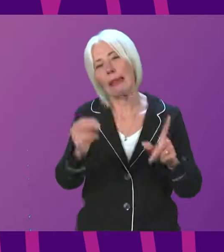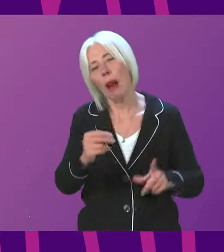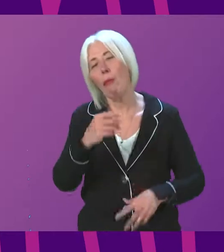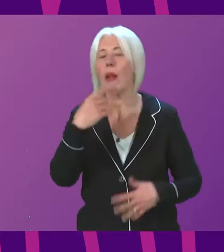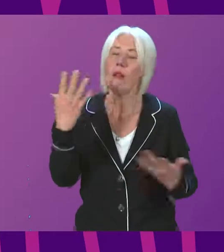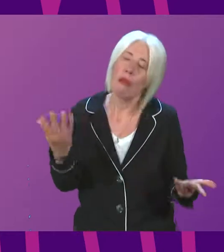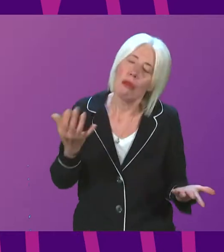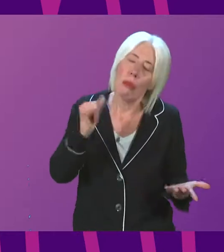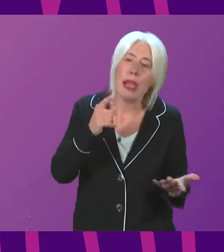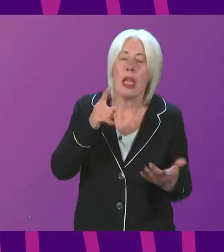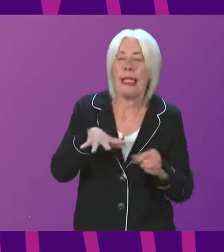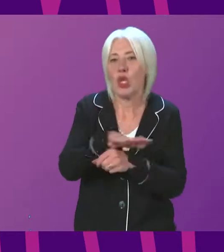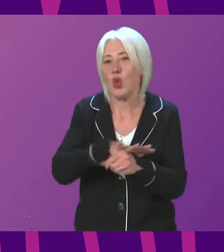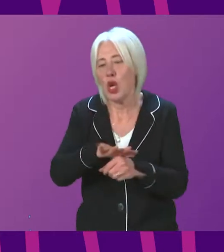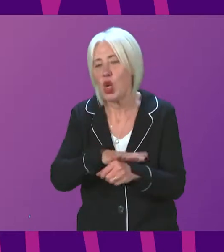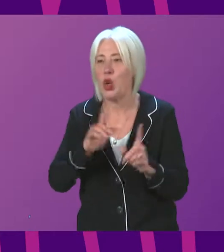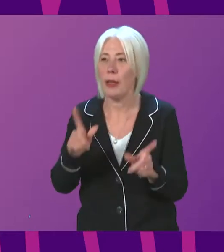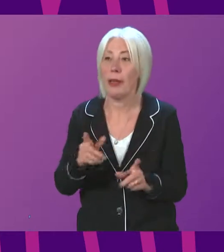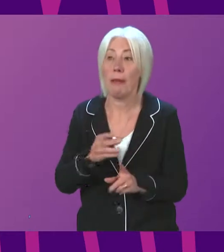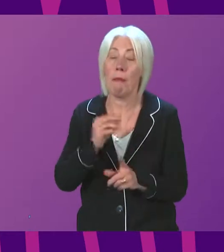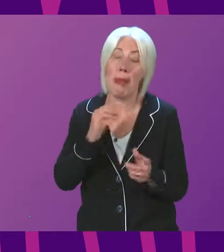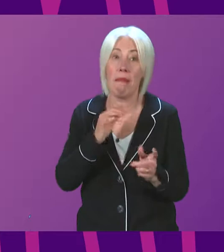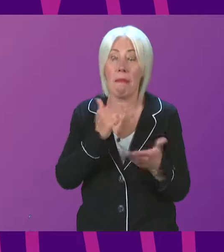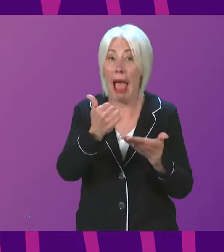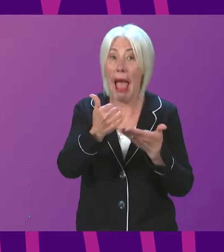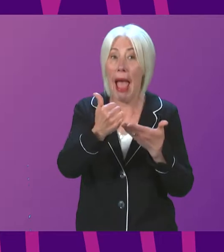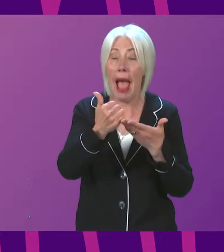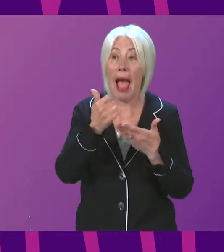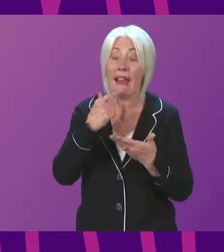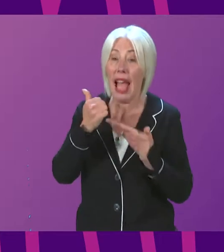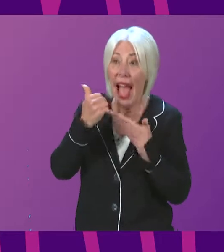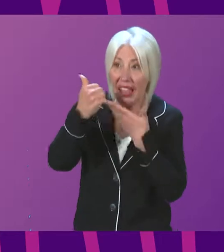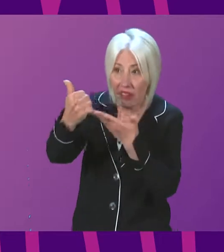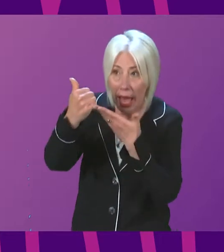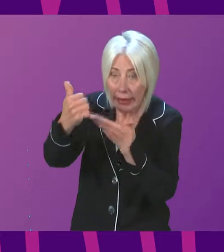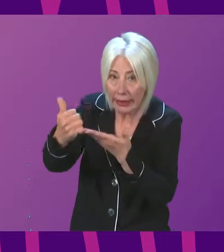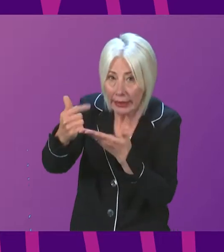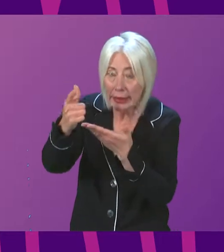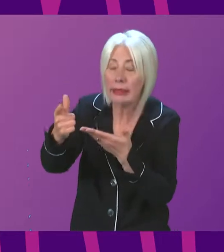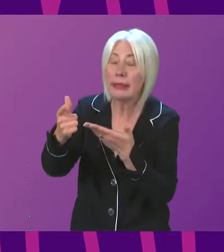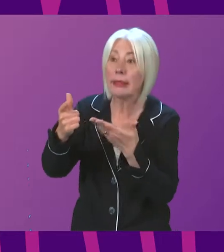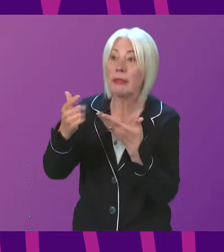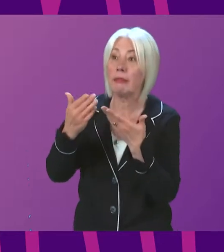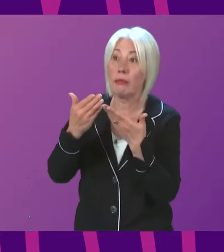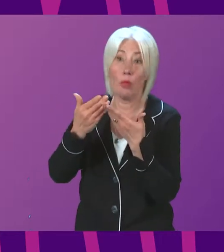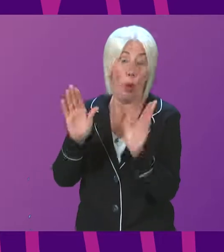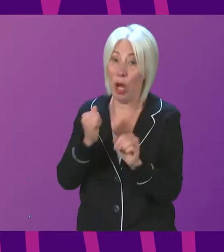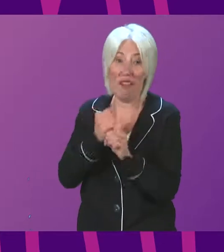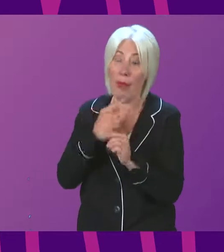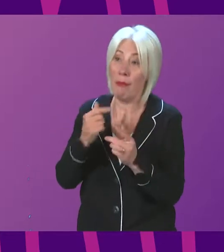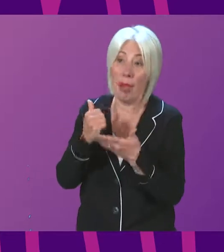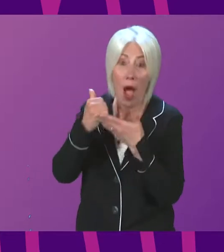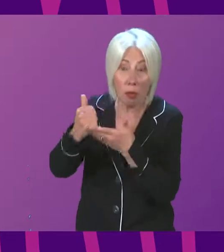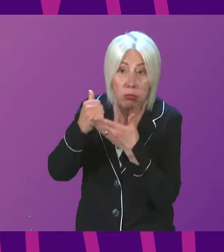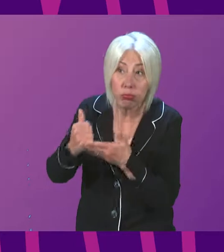where certain advice may be offered to Lady Poole openly by the Government in